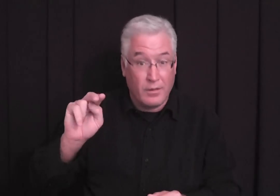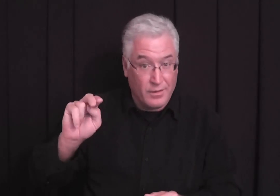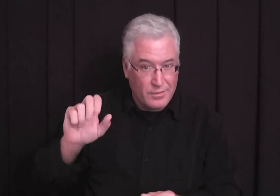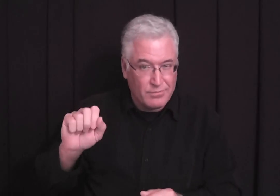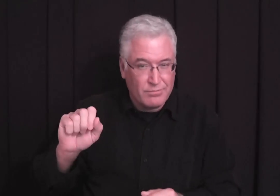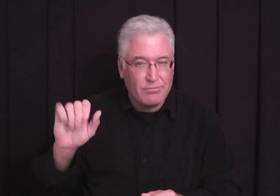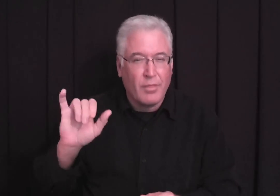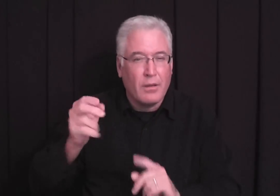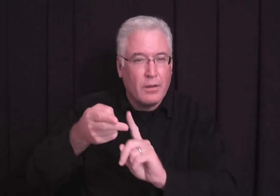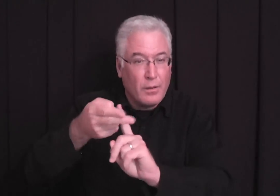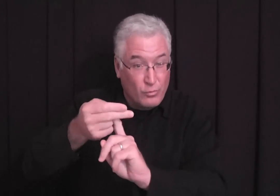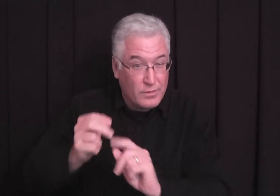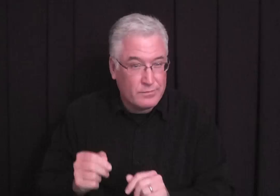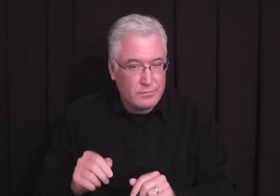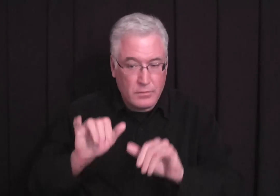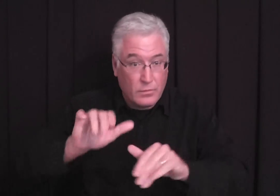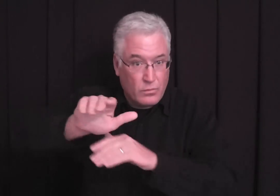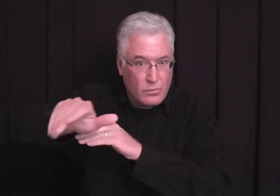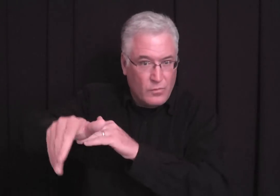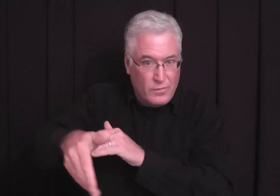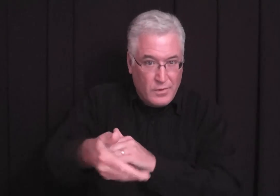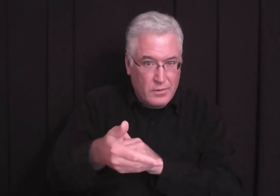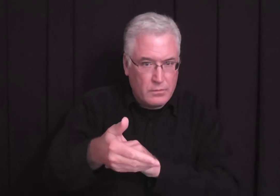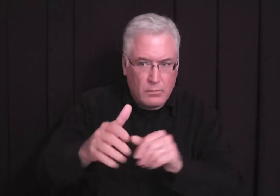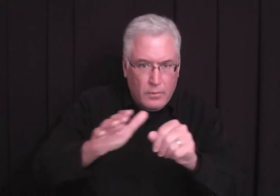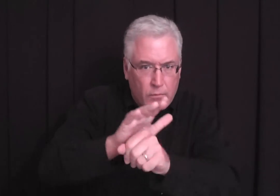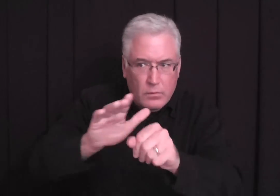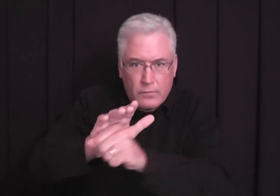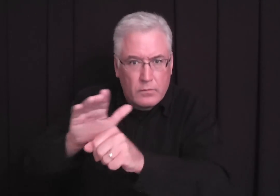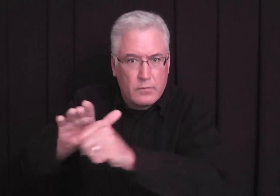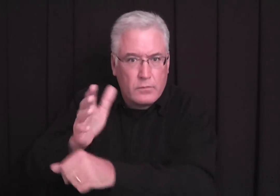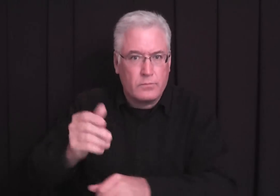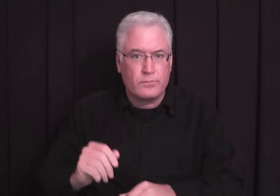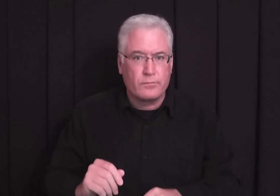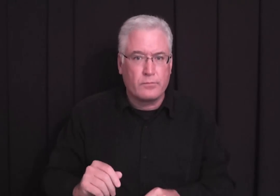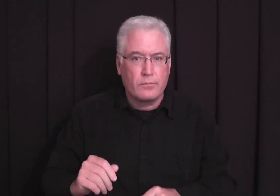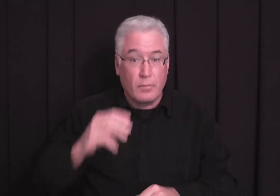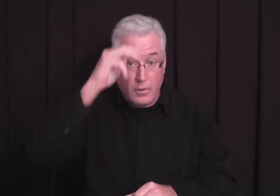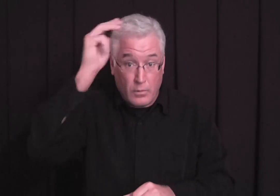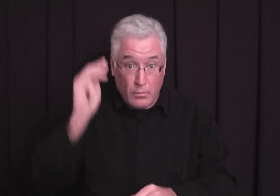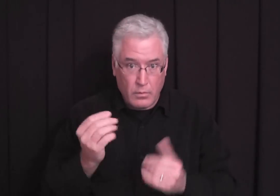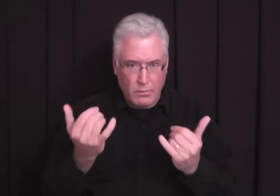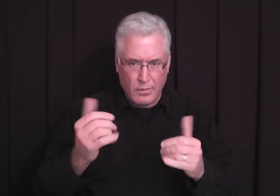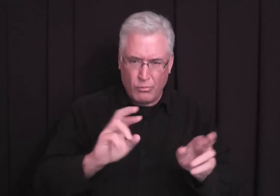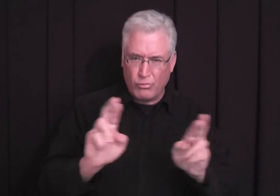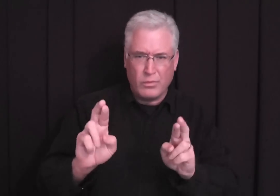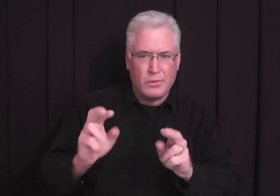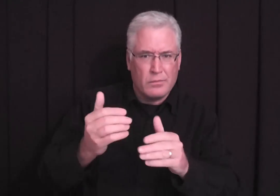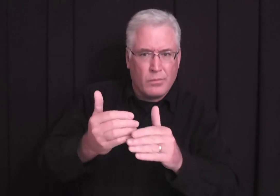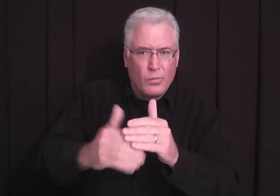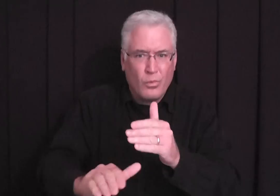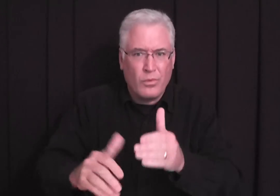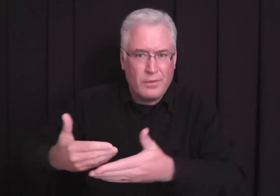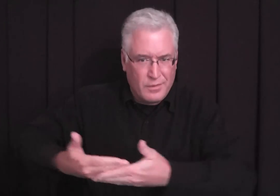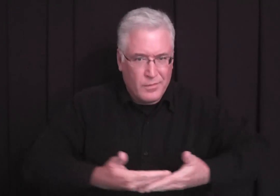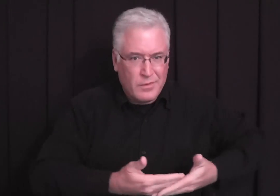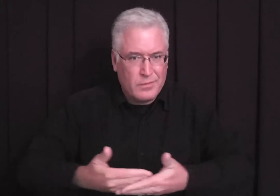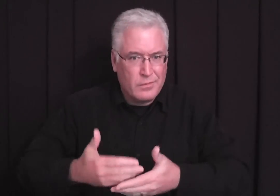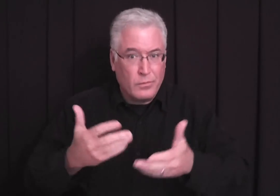descended on the town to register for the census. And the inns, the hotels, they were all full. And, you know, Mary was ready to give birth